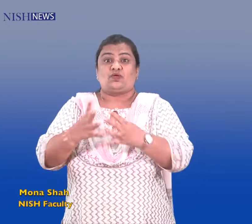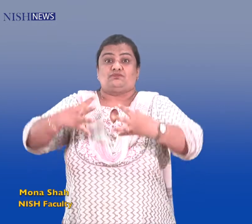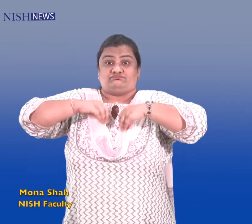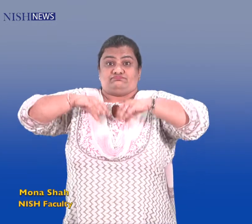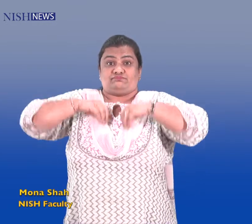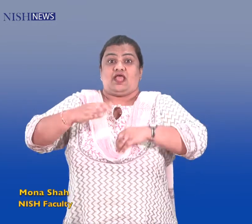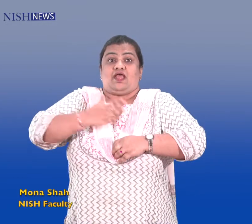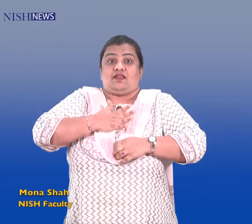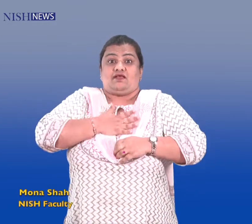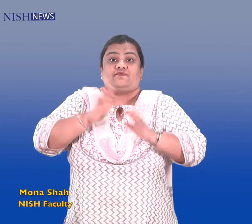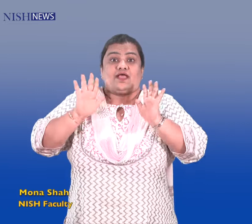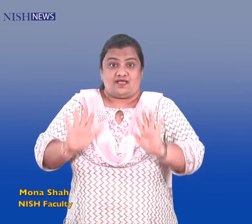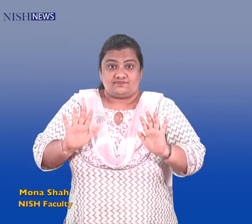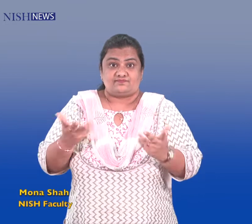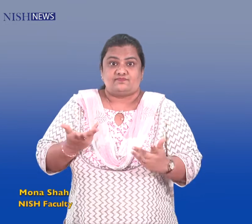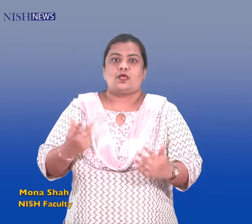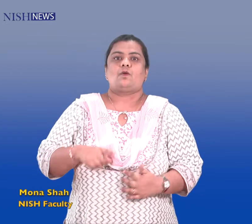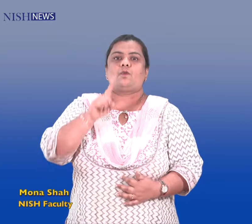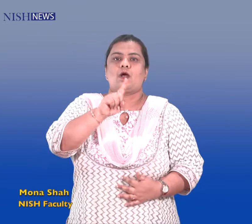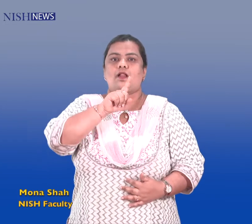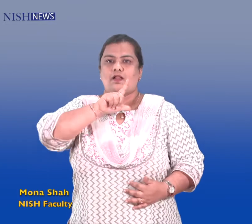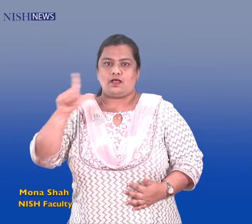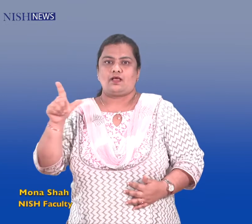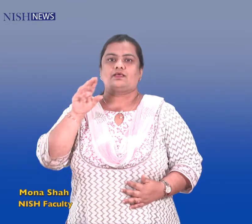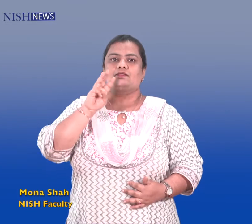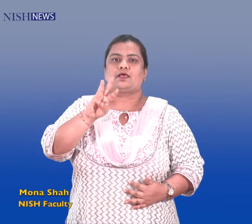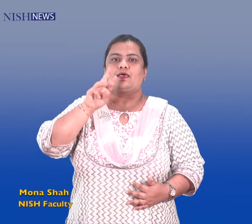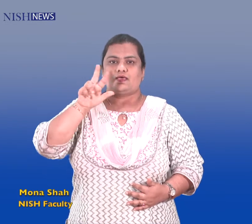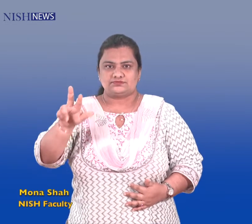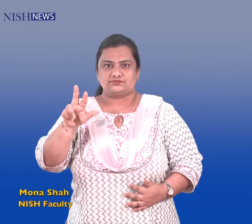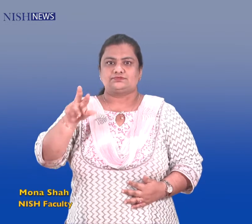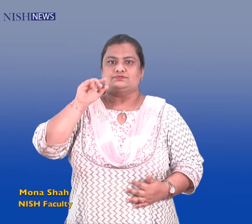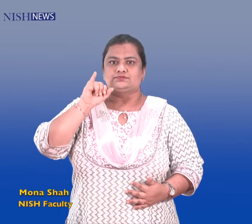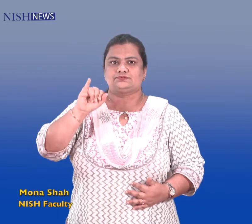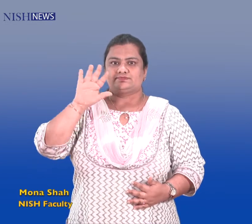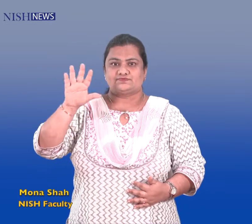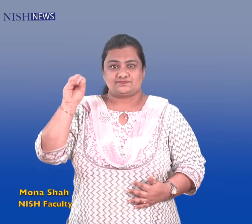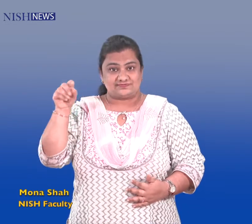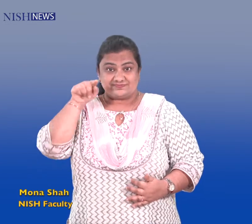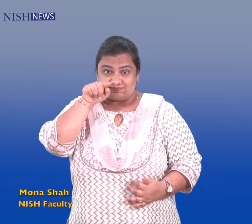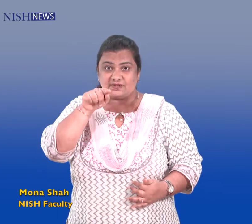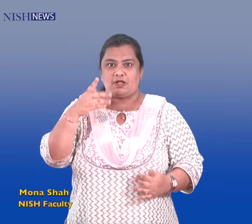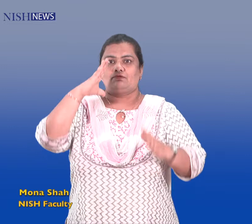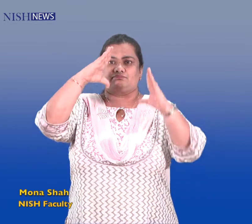,556, the lowest in 266 days according to the Union Health Ministry.